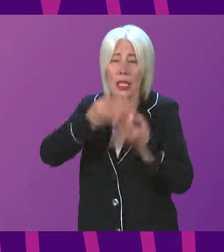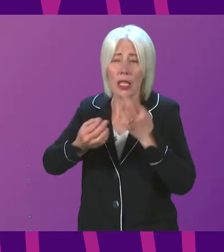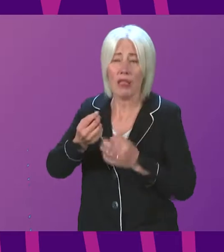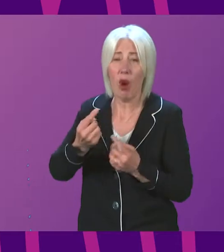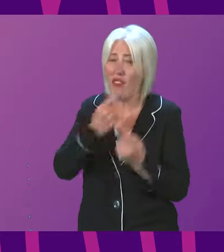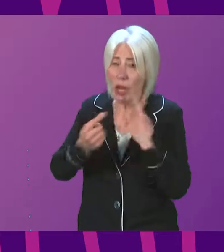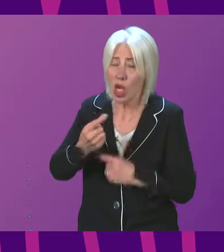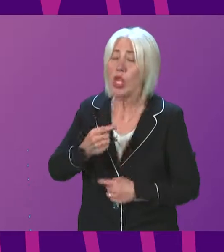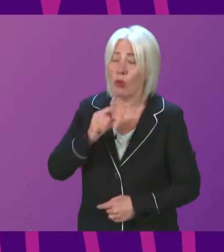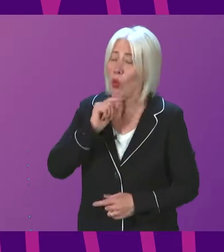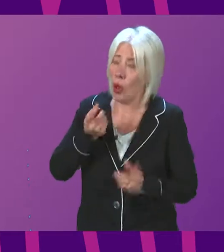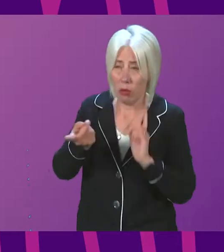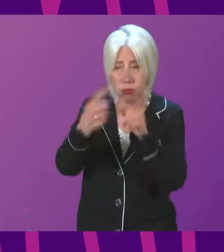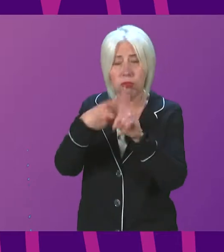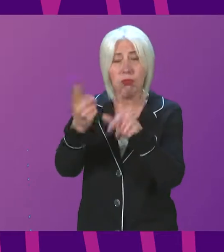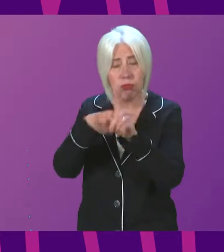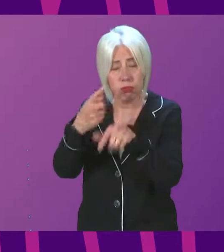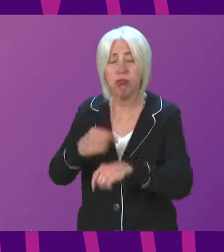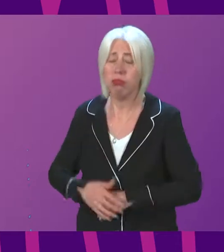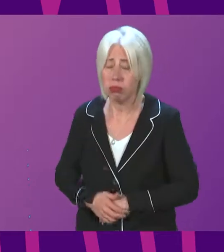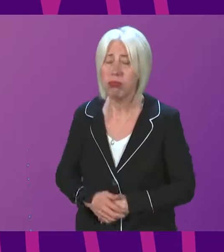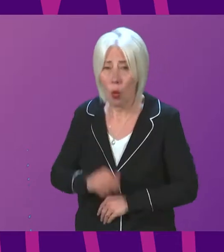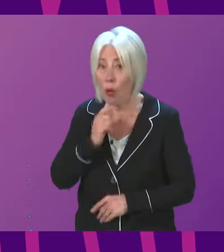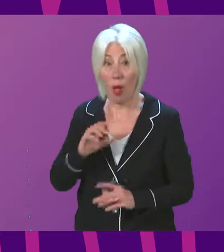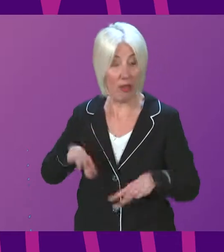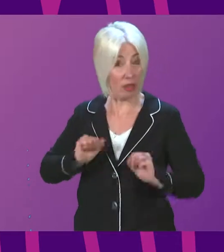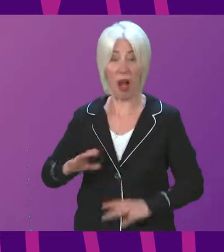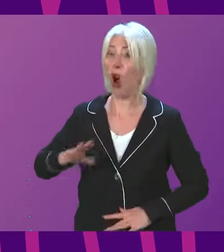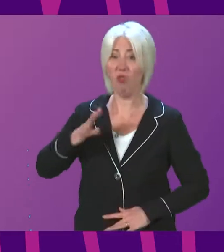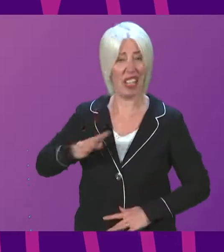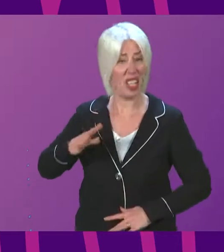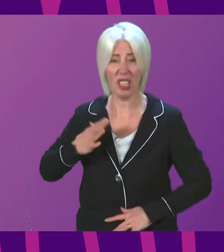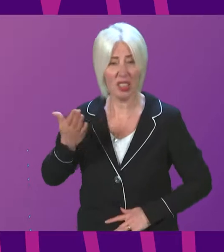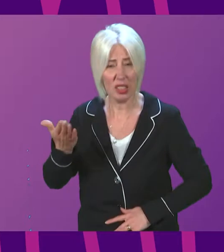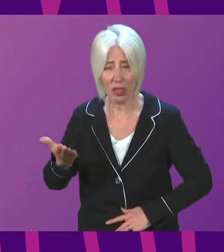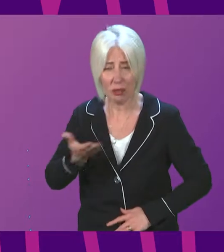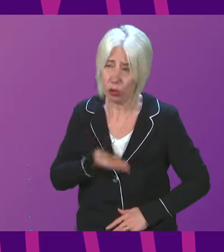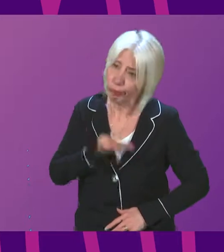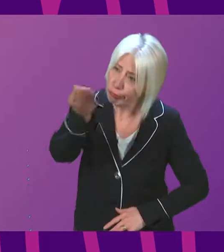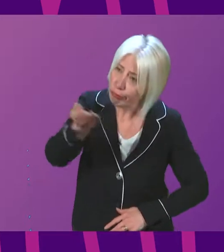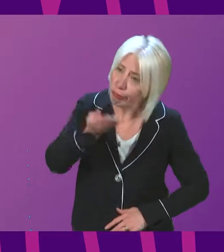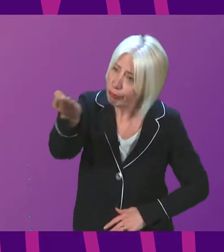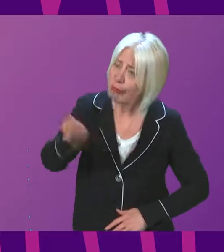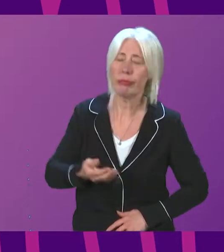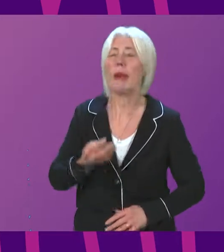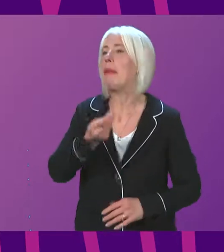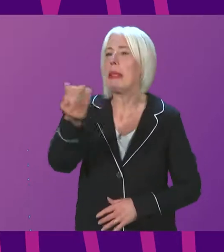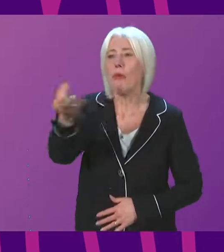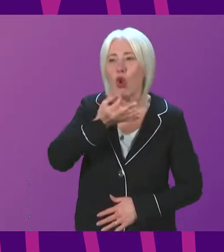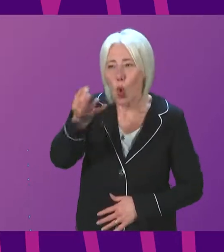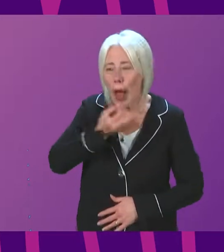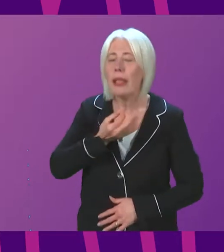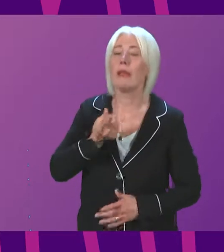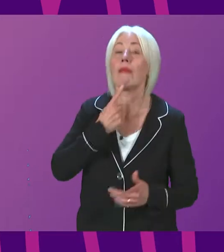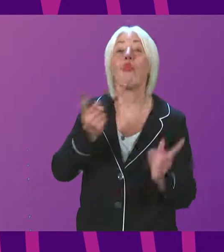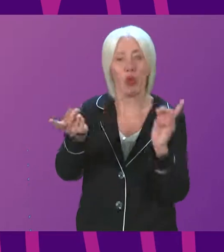The Lady Poole and the inquiry, we have started to do that already, and we have had some requests, we have responded